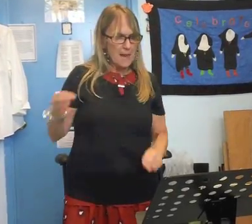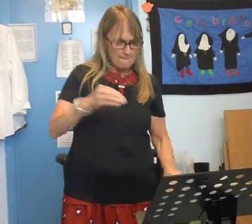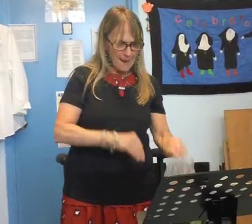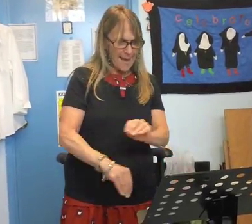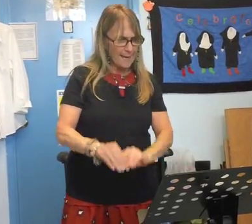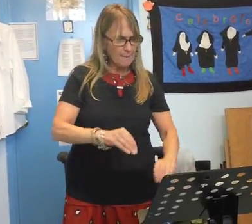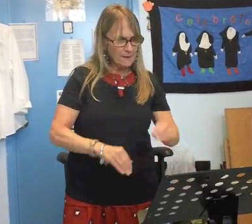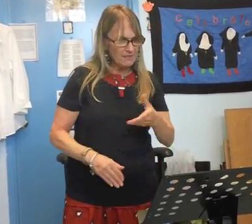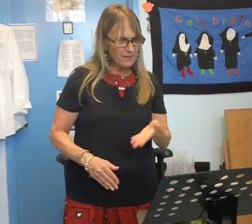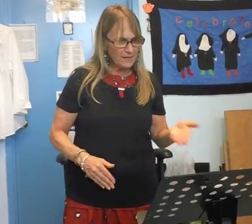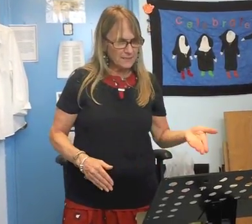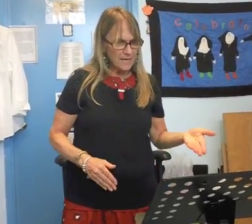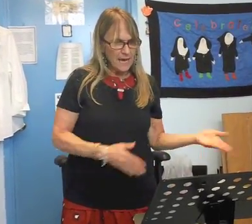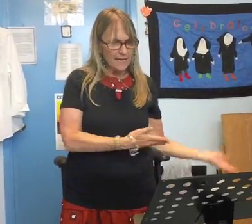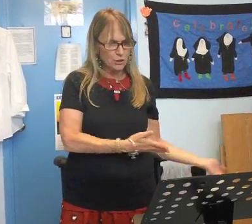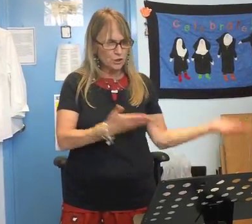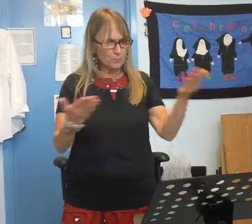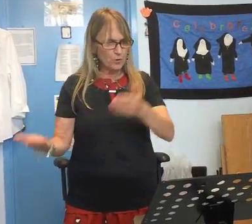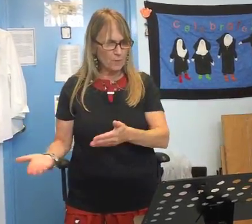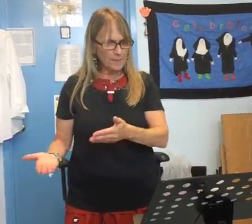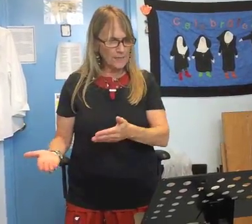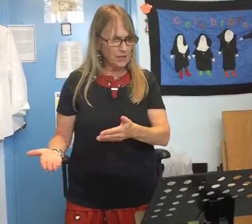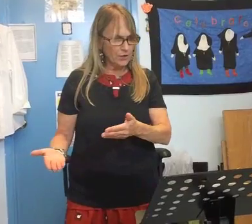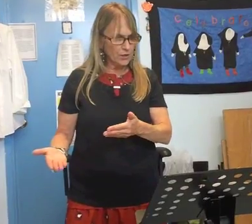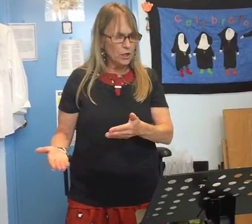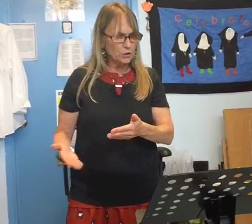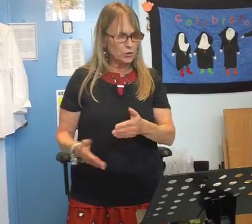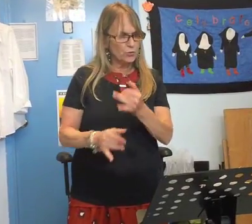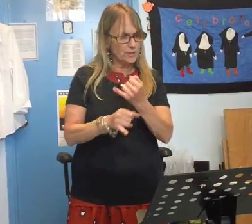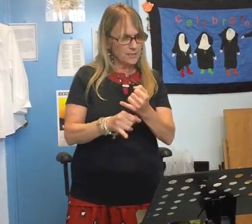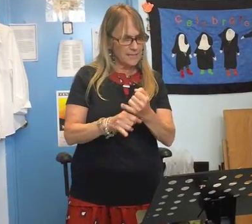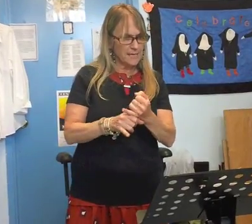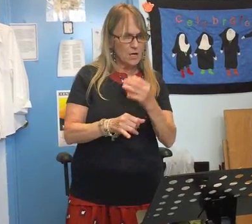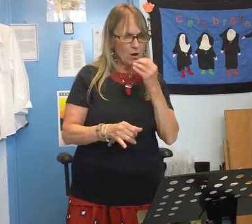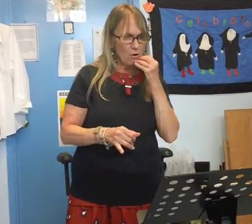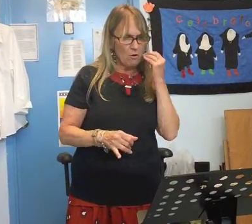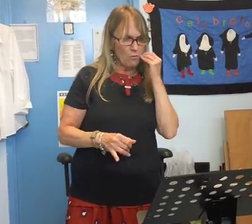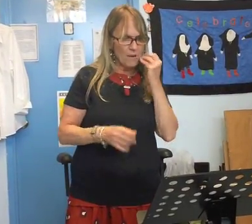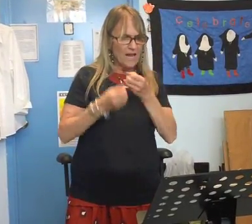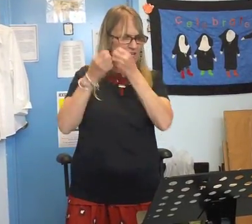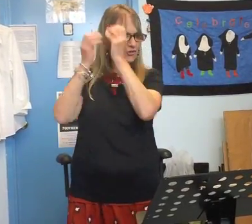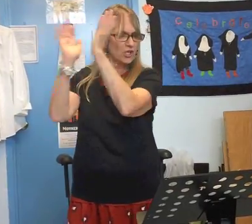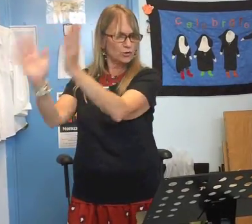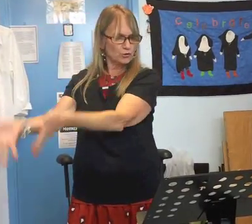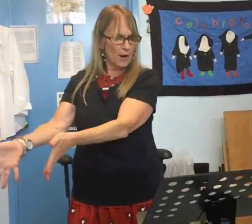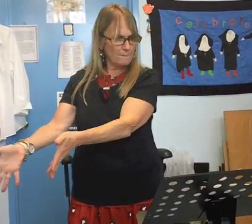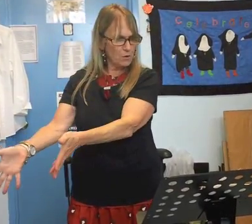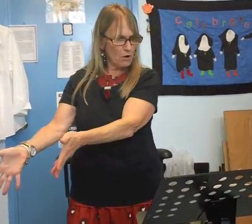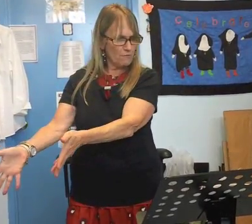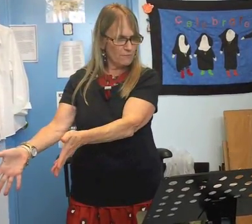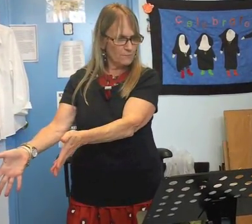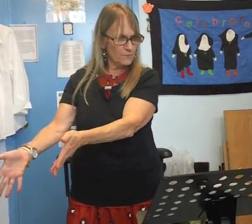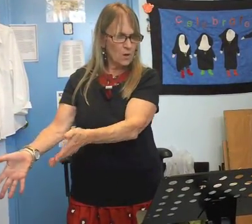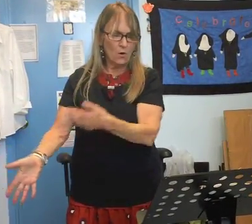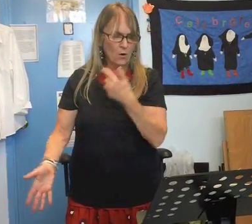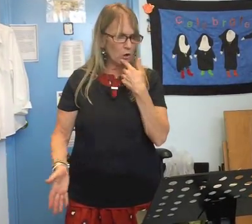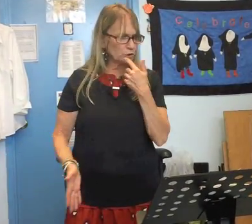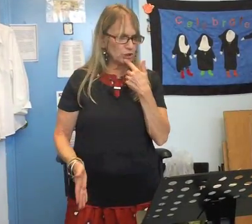pack up my things and she brought me here to the state home and just dropped me off all she